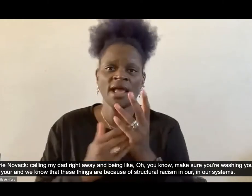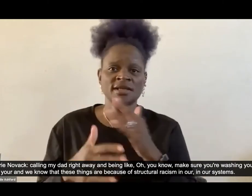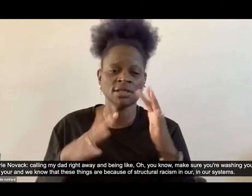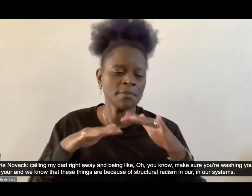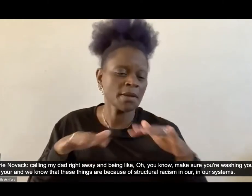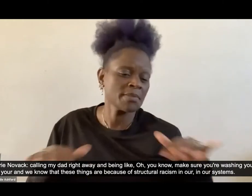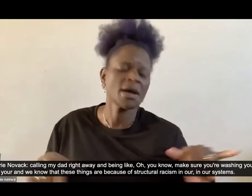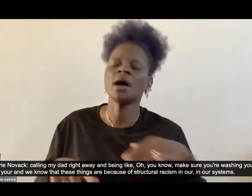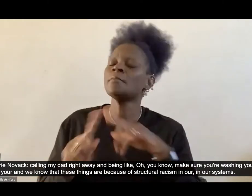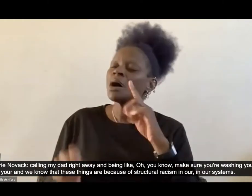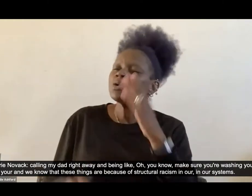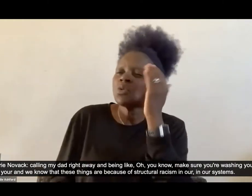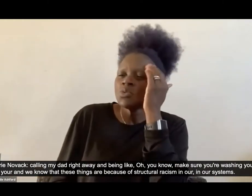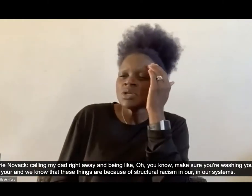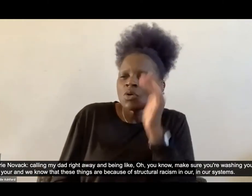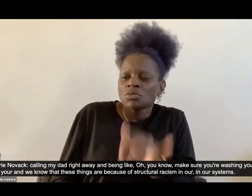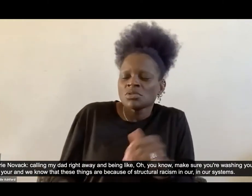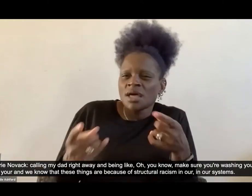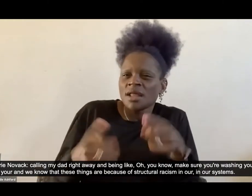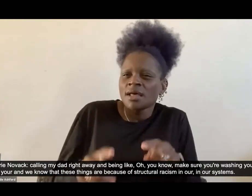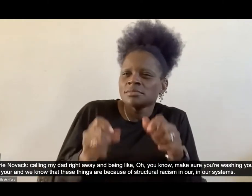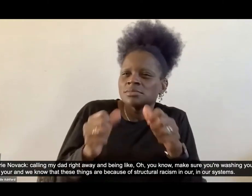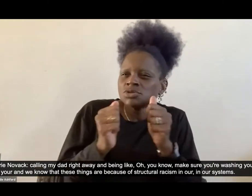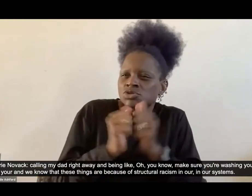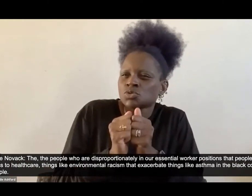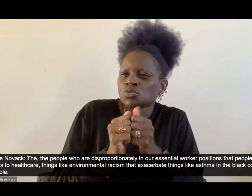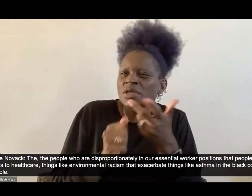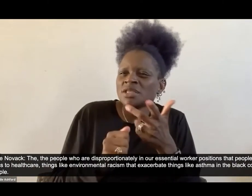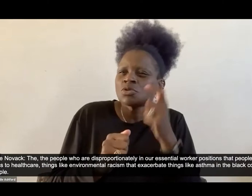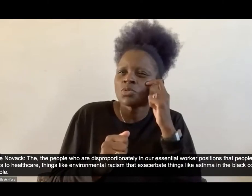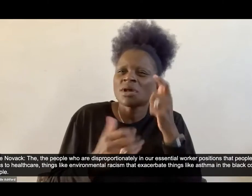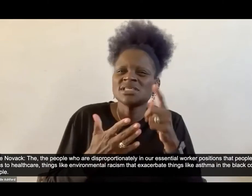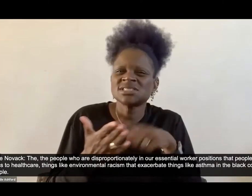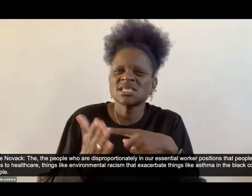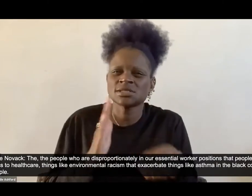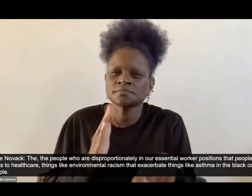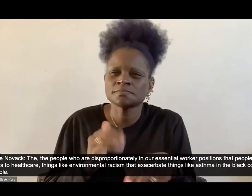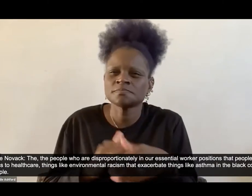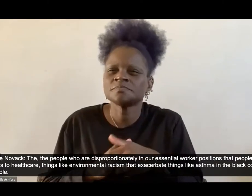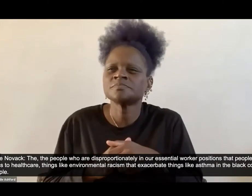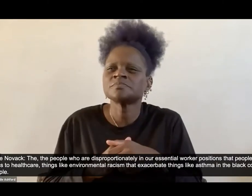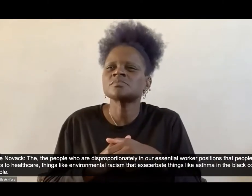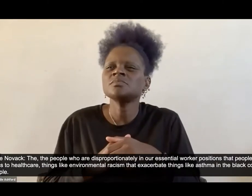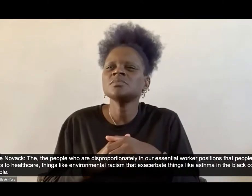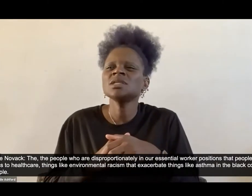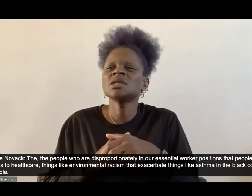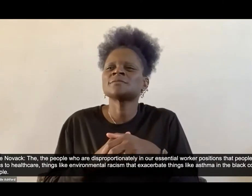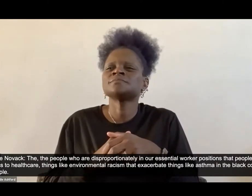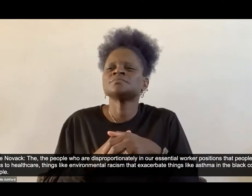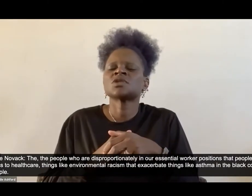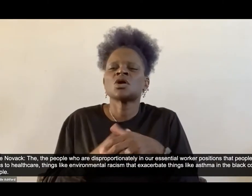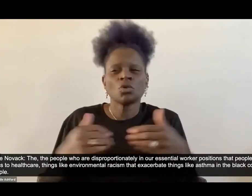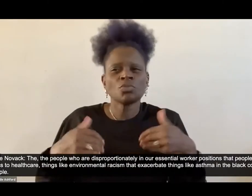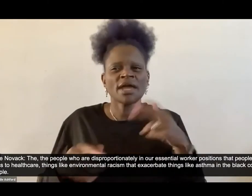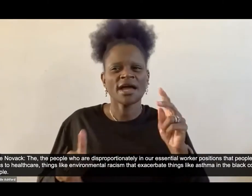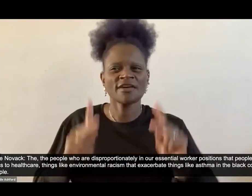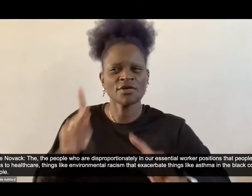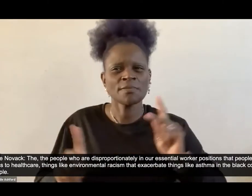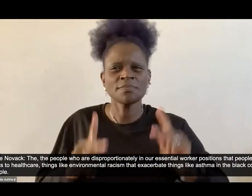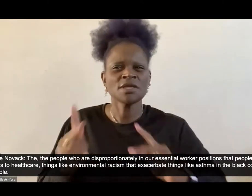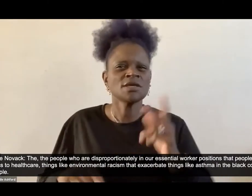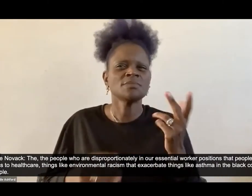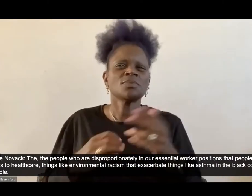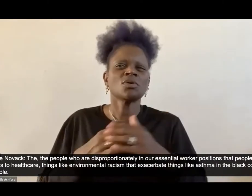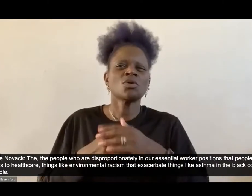structural racism in our, in our systems. Um, um, the, the people who are disproportionately in our essential worker